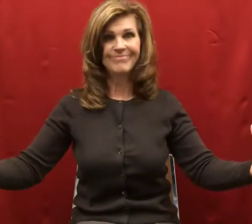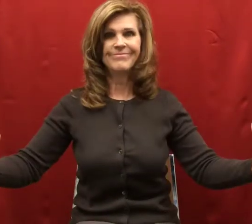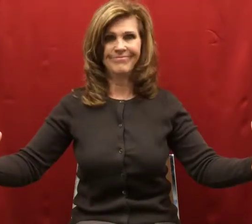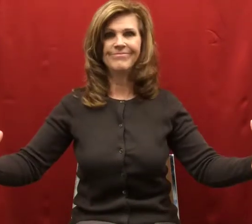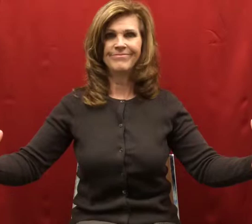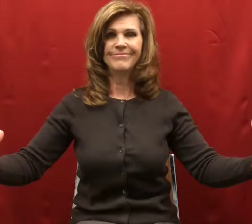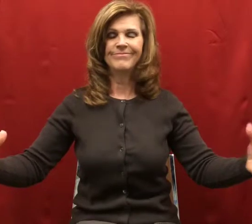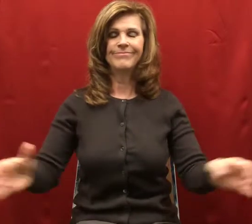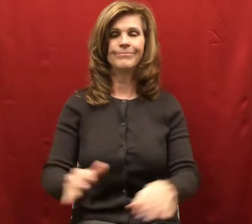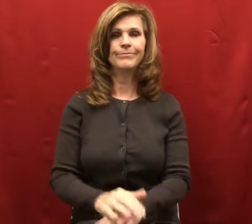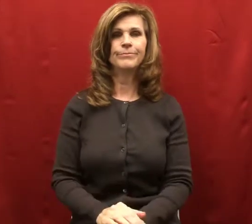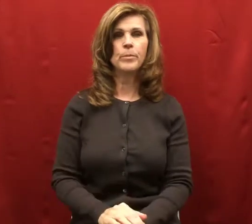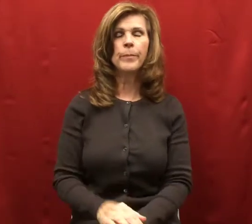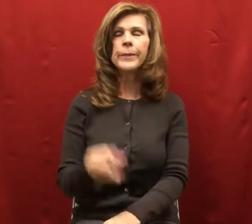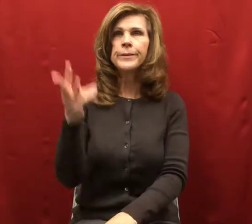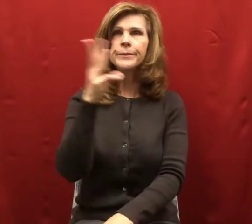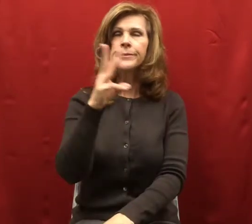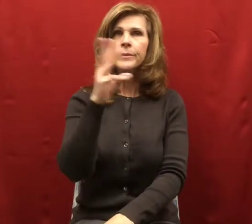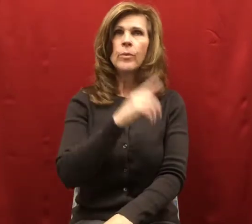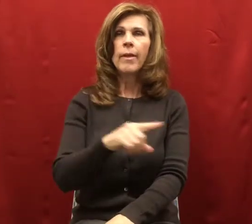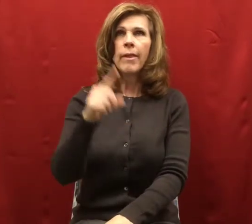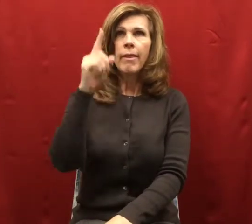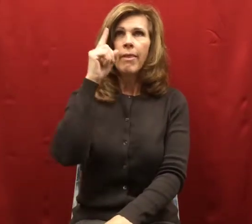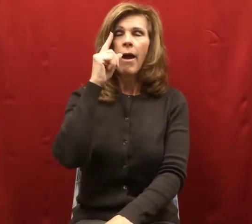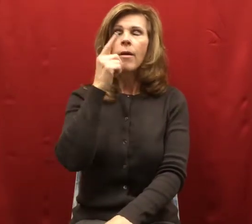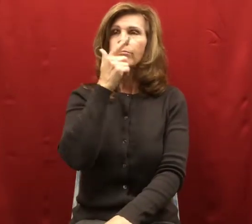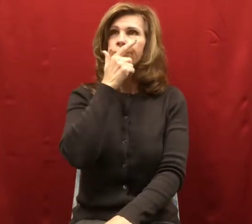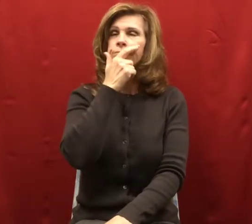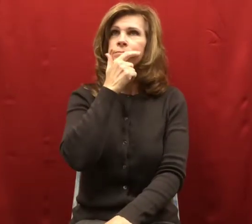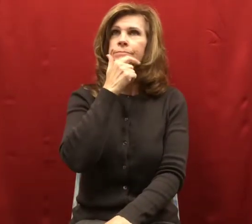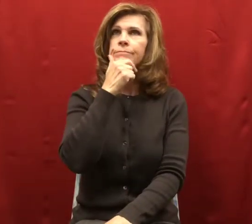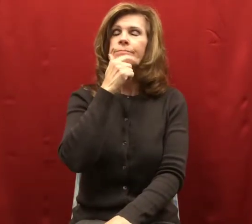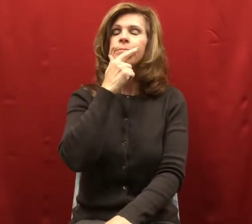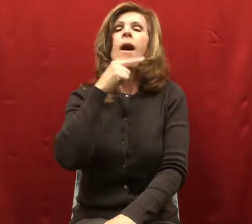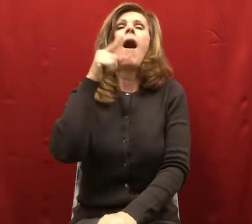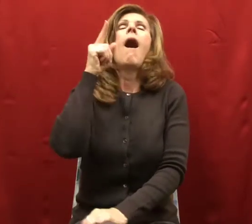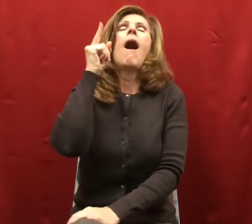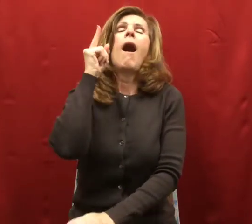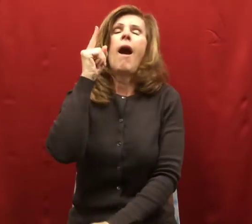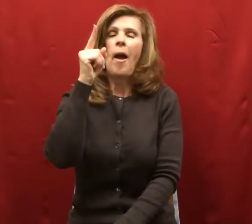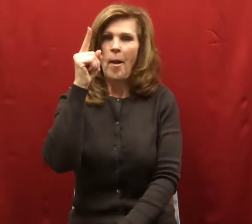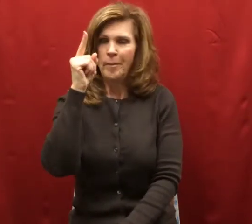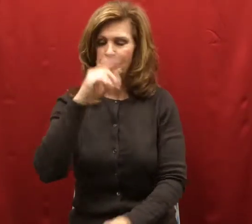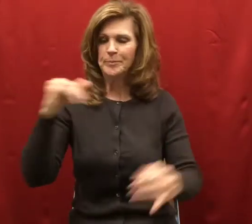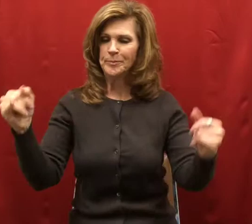Hmm, I must tie a string to it and lead it home, said Willy to himself.